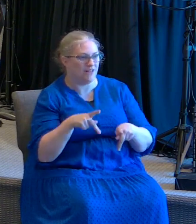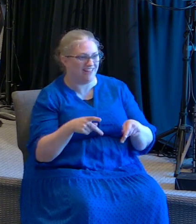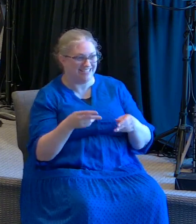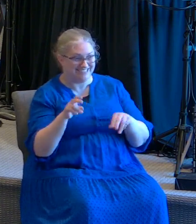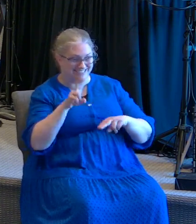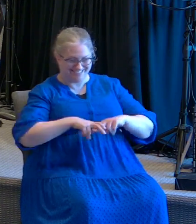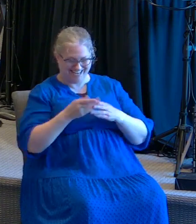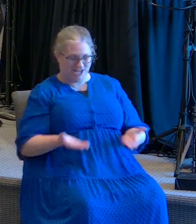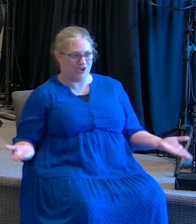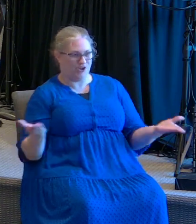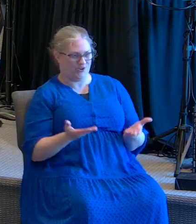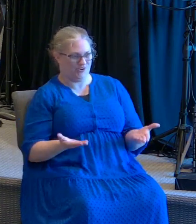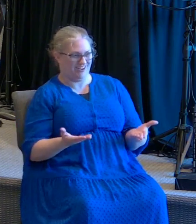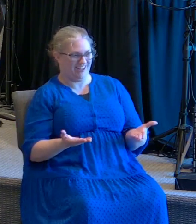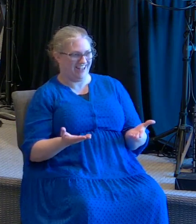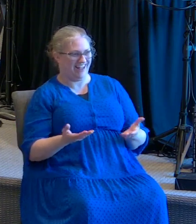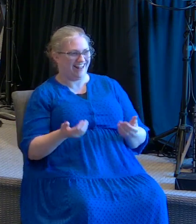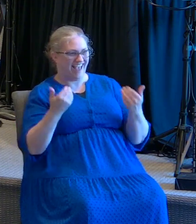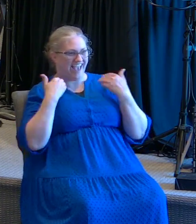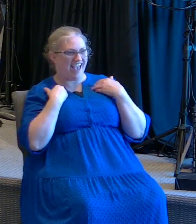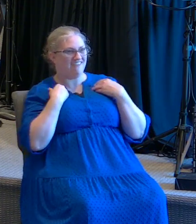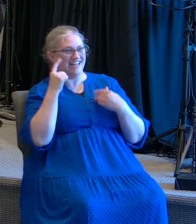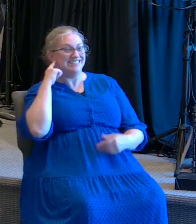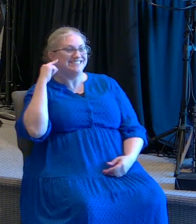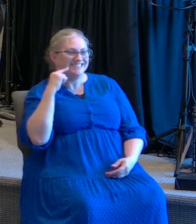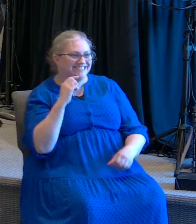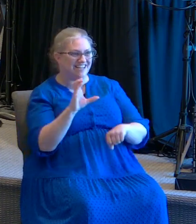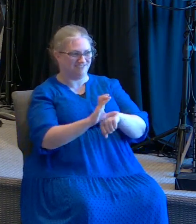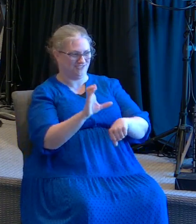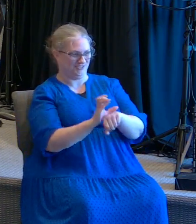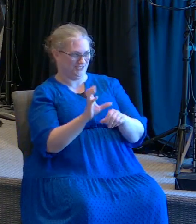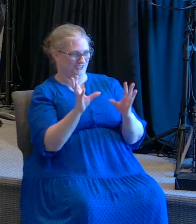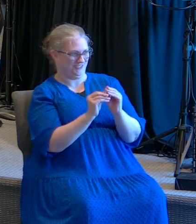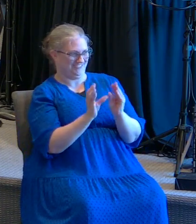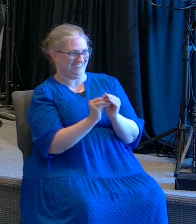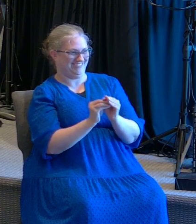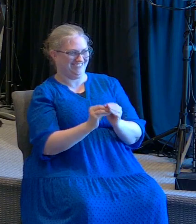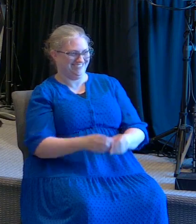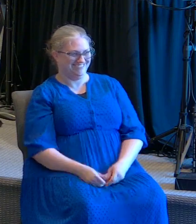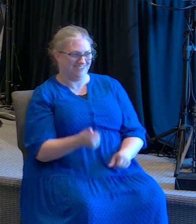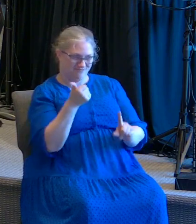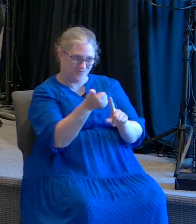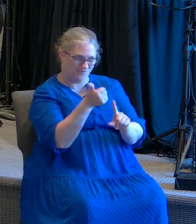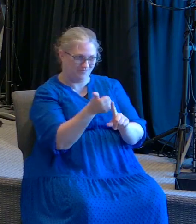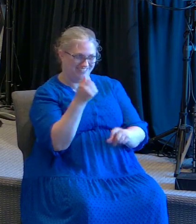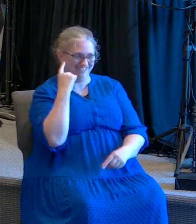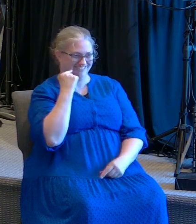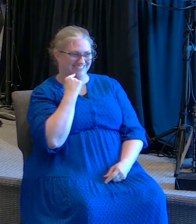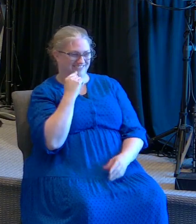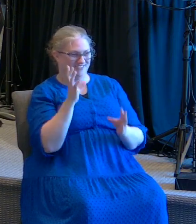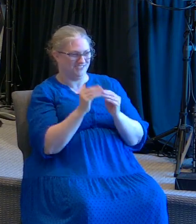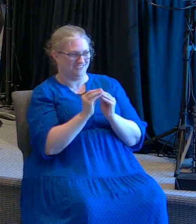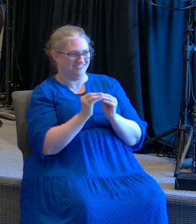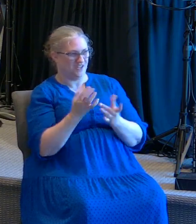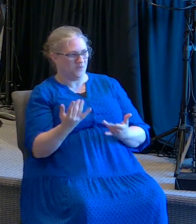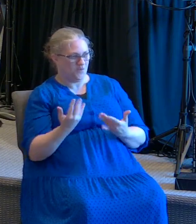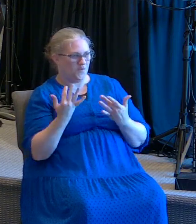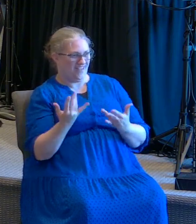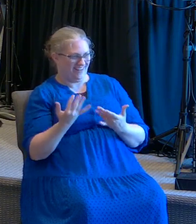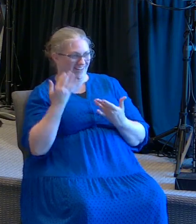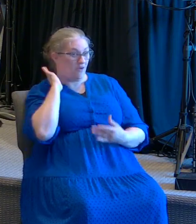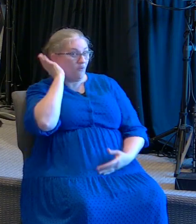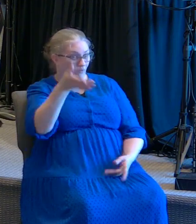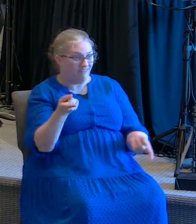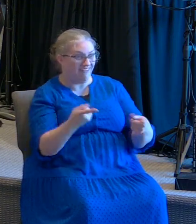ministerio más que hay es los hermanos sordomudos que vamos a tener un día unos 150 alabando a Dios.